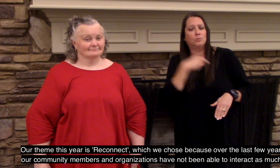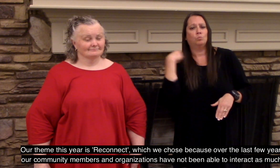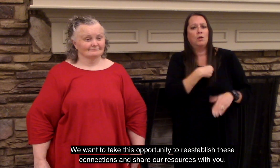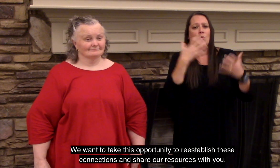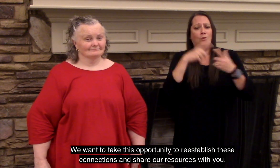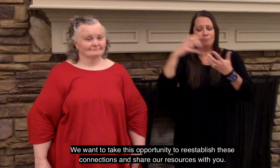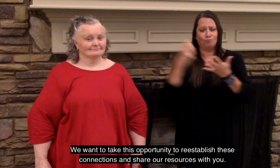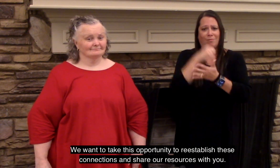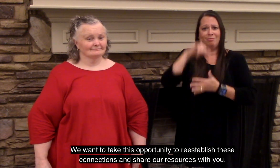as much.